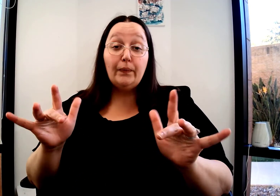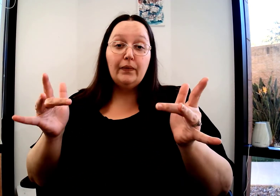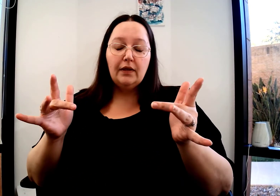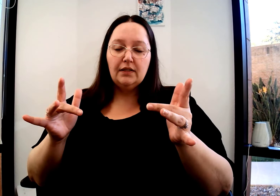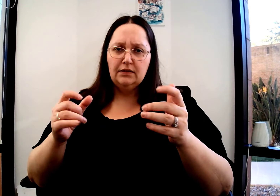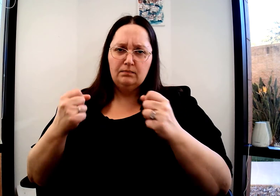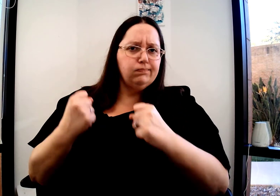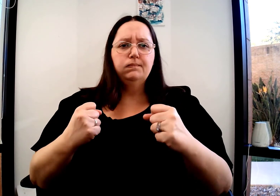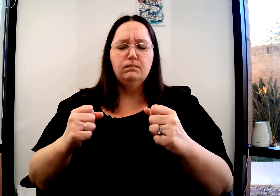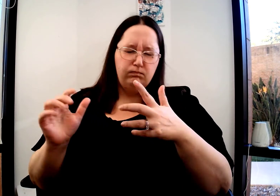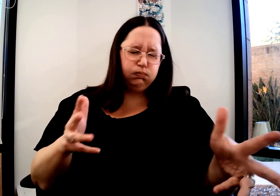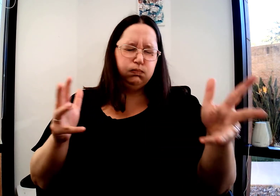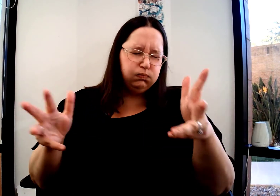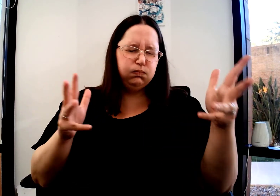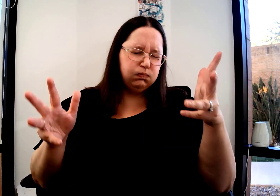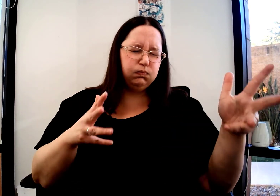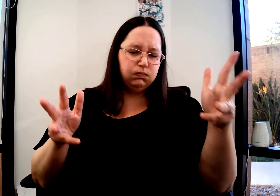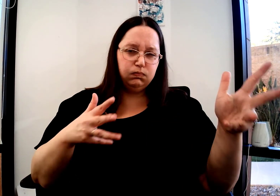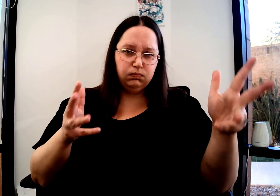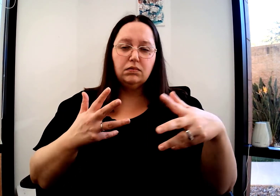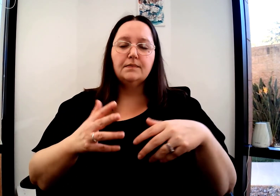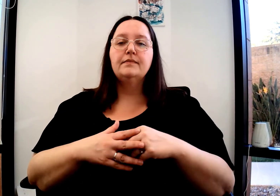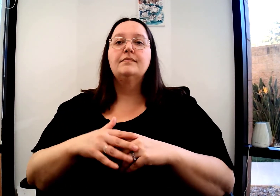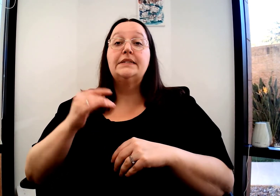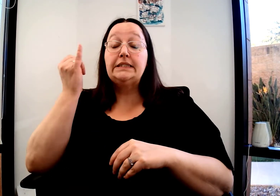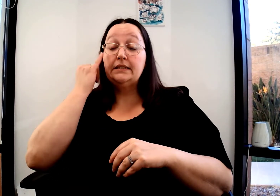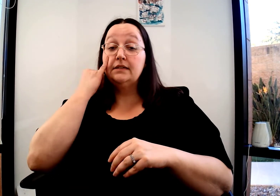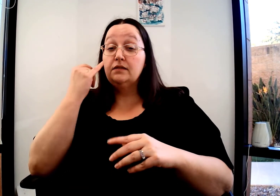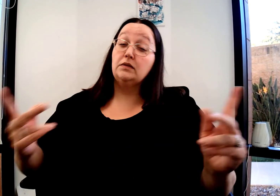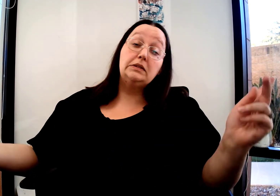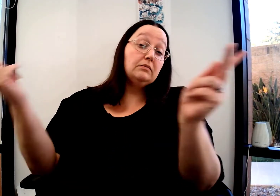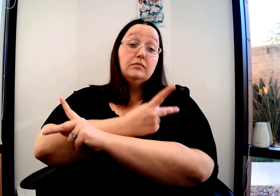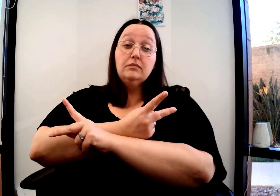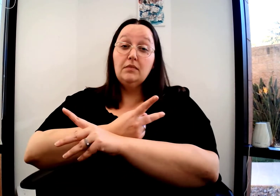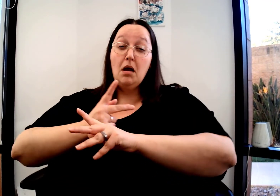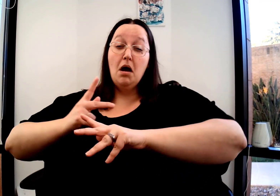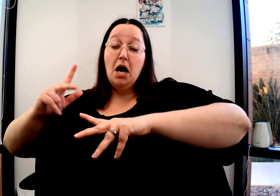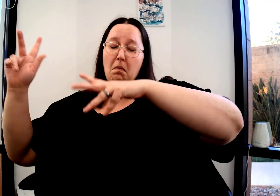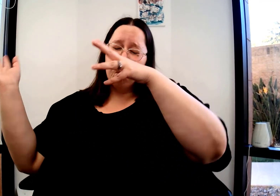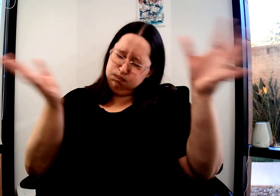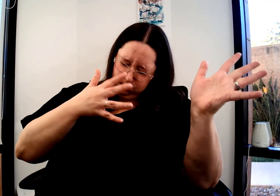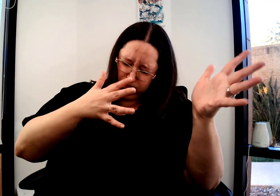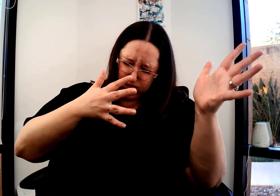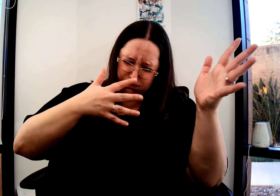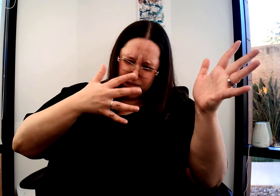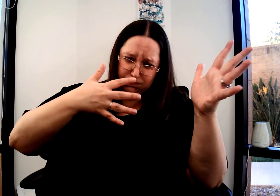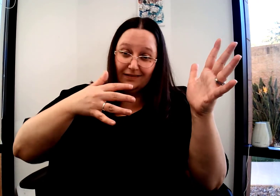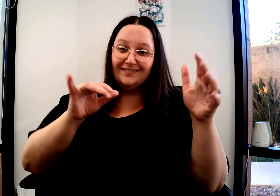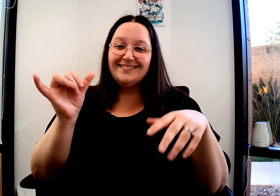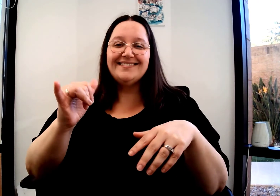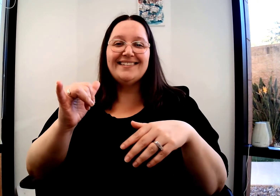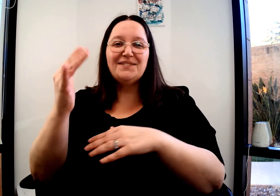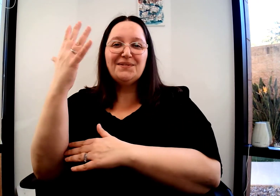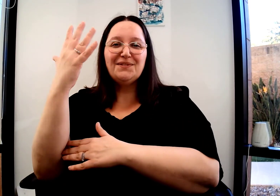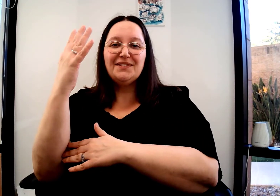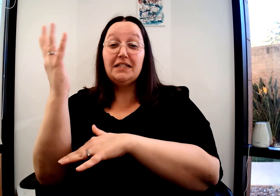means obviously it's strong wind. It's not light breeze. This is a strong gale force winds. The worst,